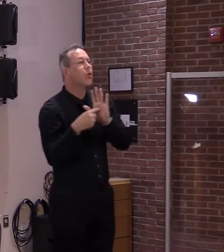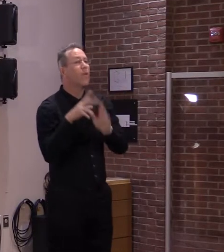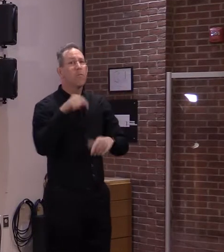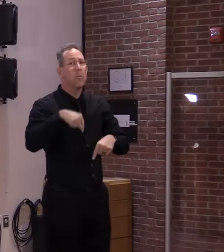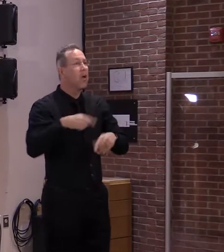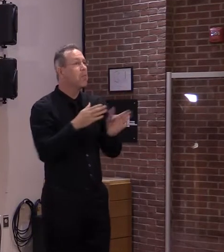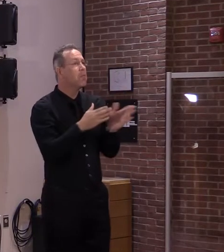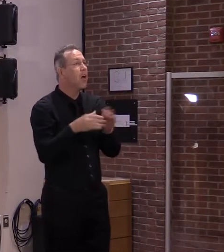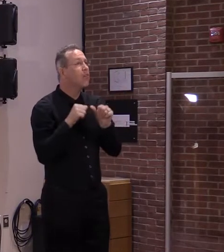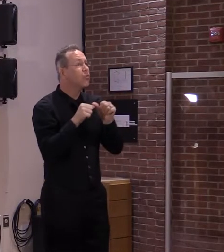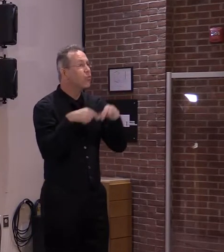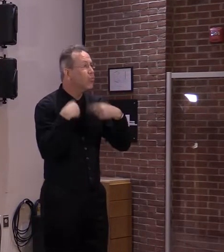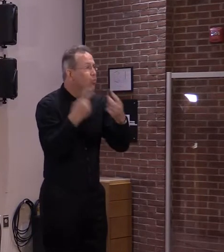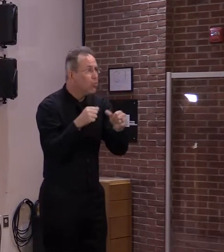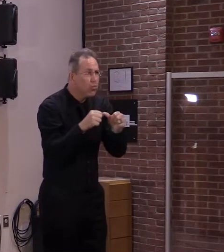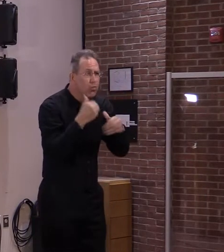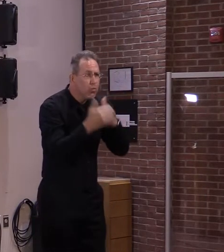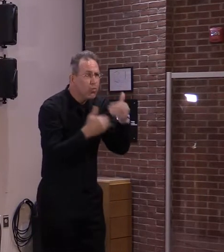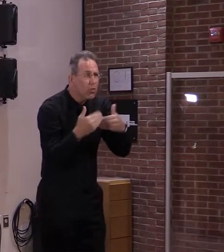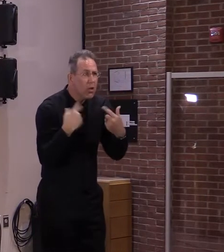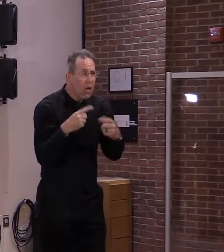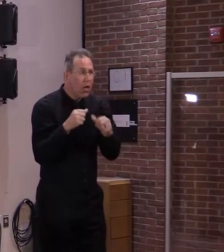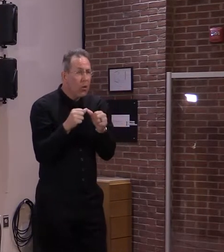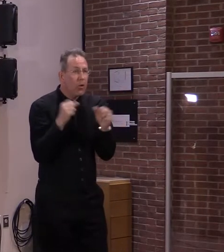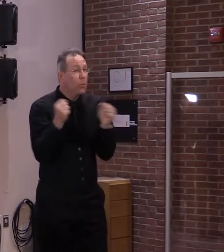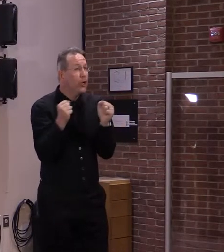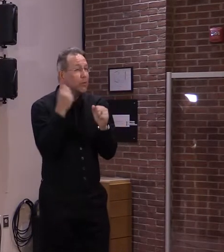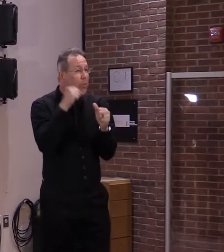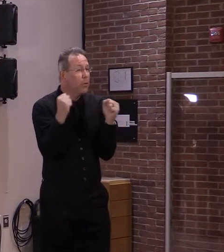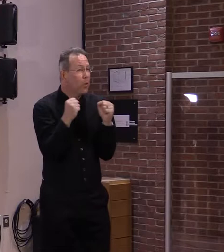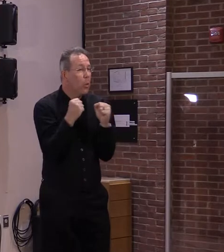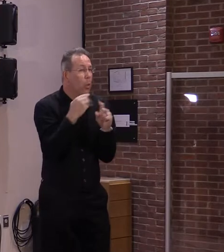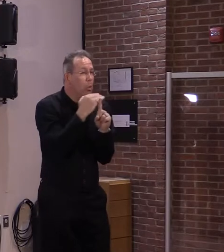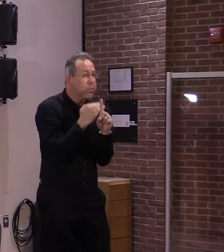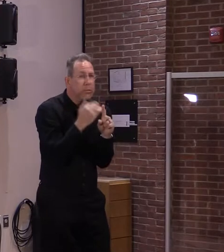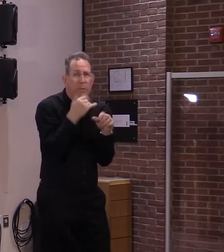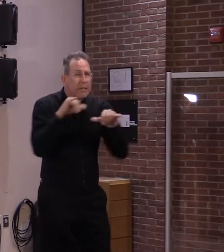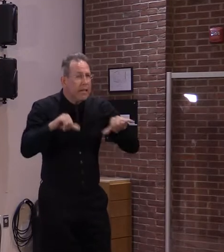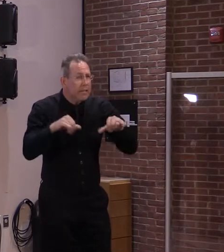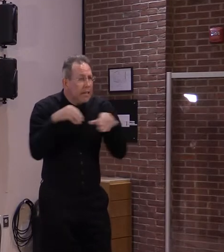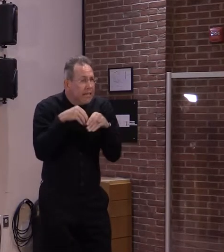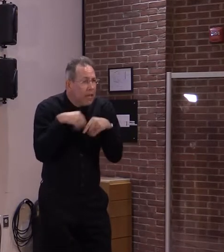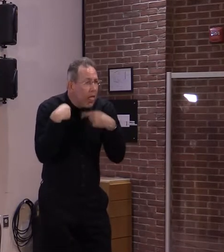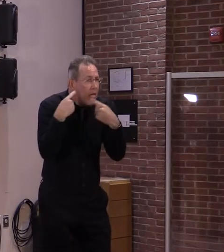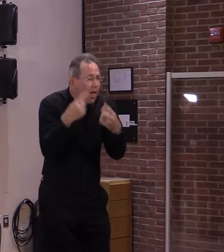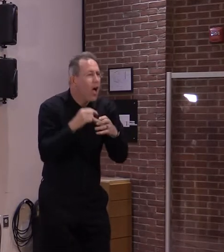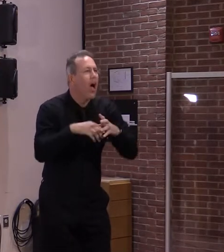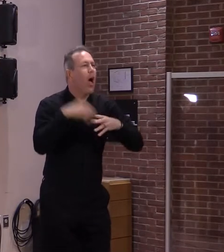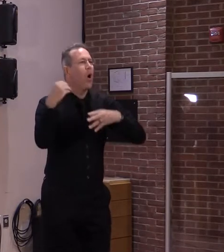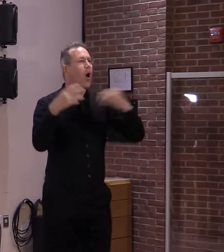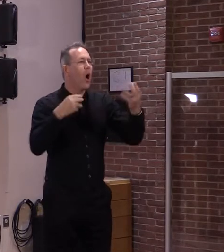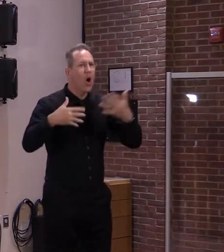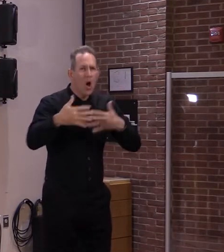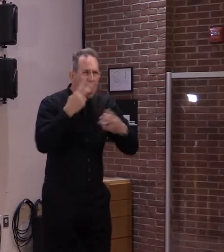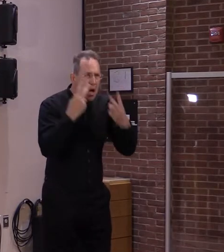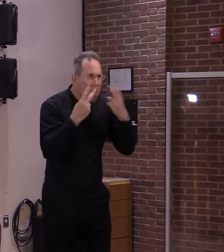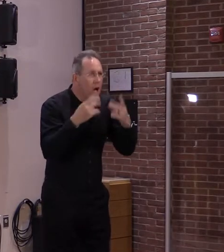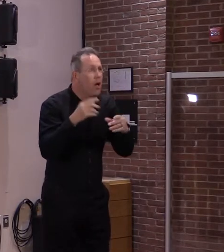and cold winter that saw record COVID-19 deaths, hospitalizations, and cases.